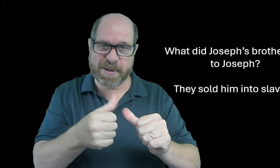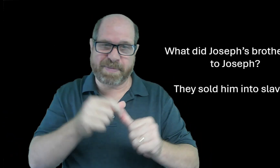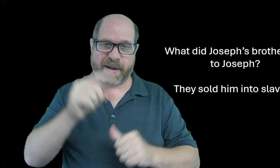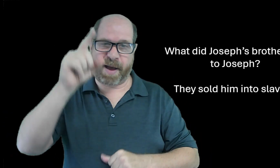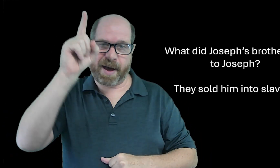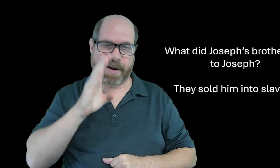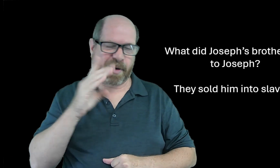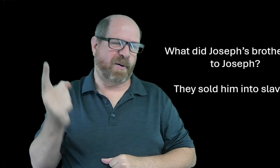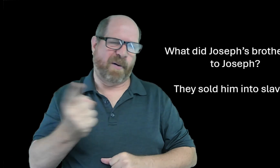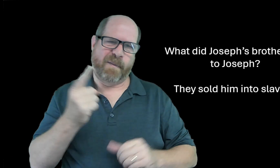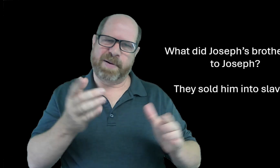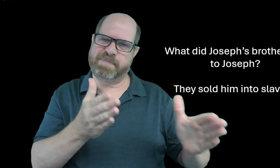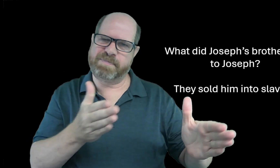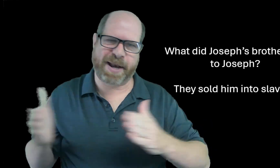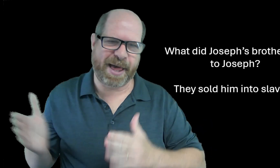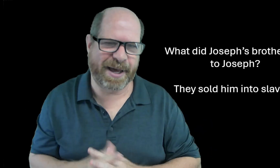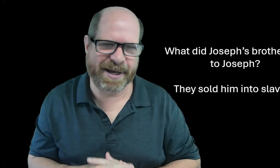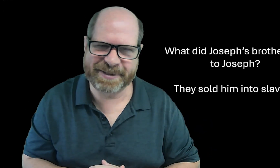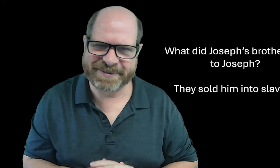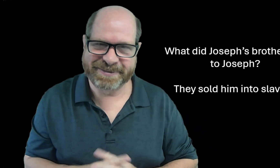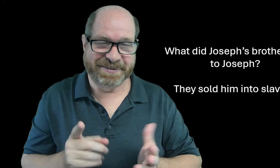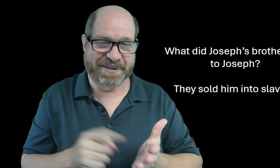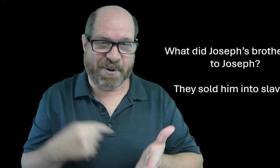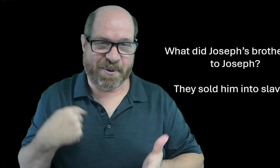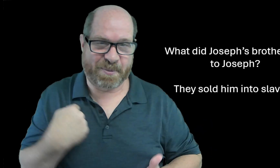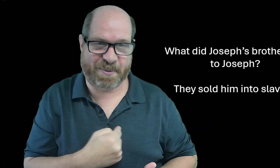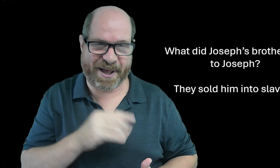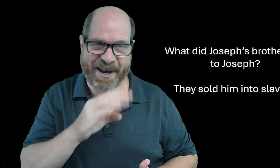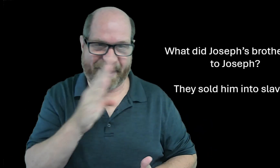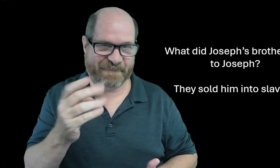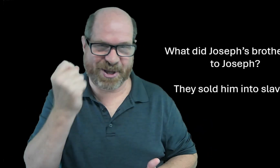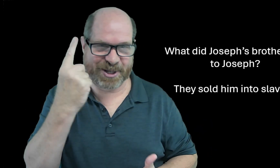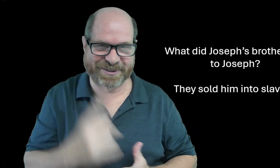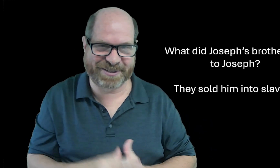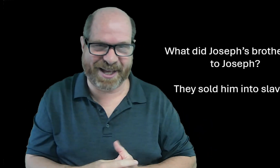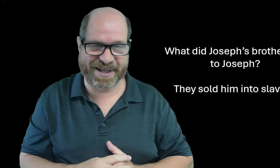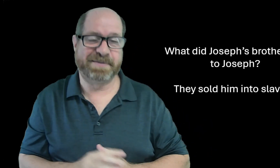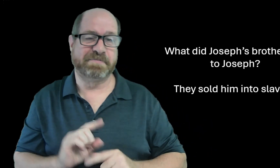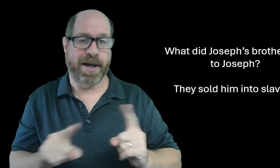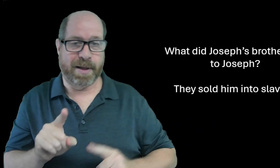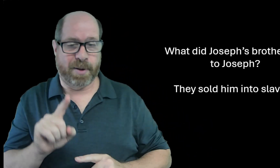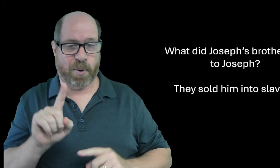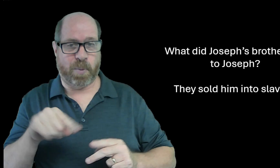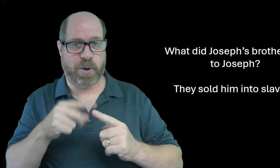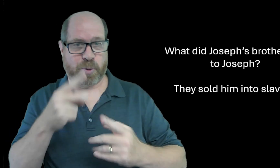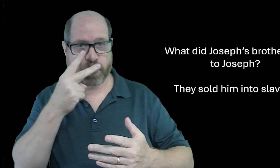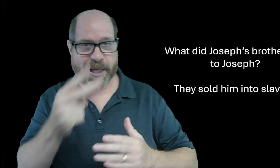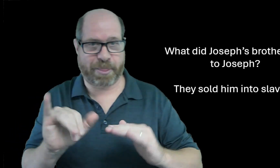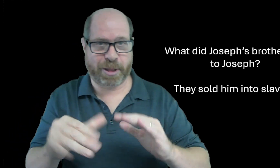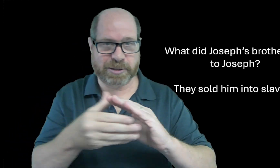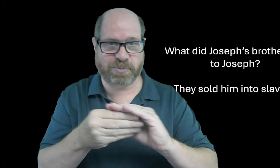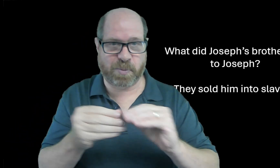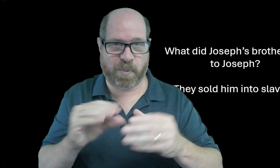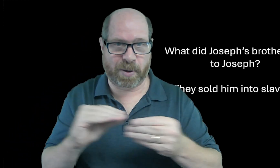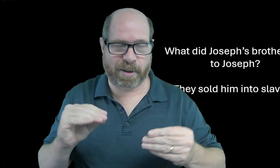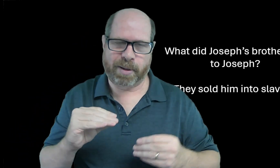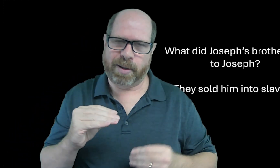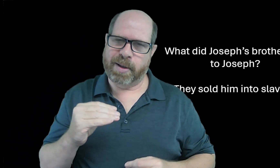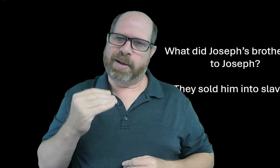remember god always has a plan sometimes we never understand but in that